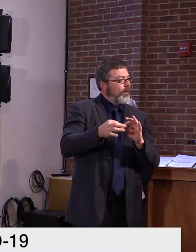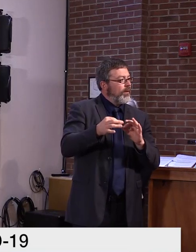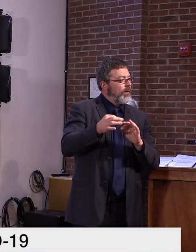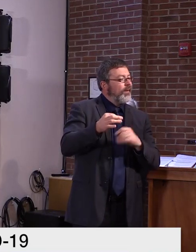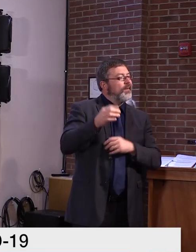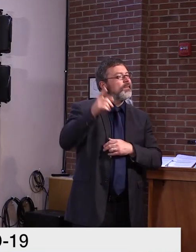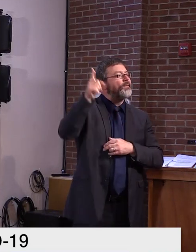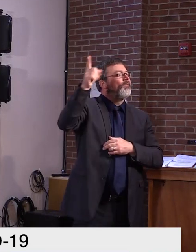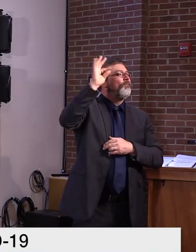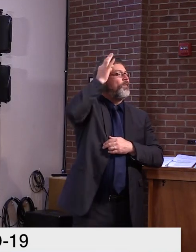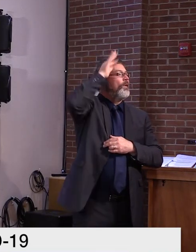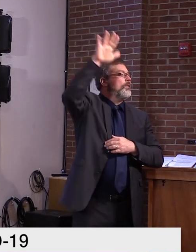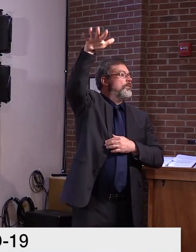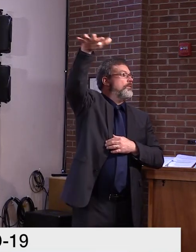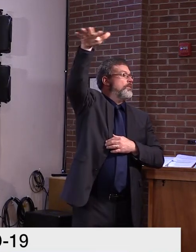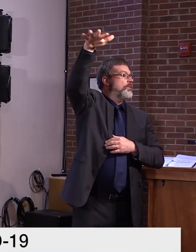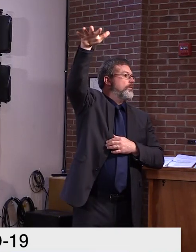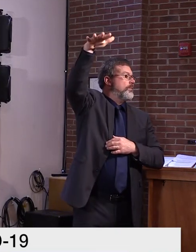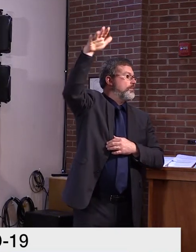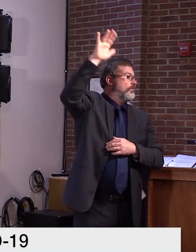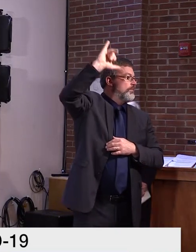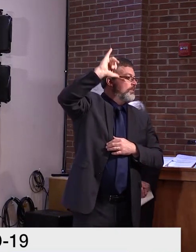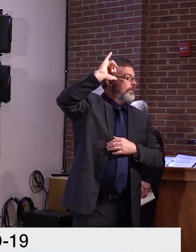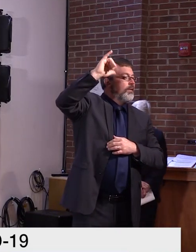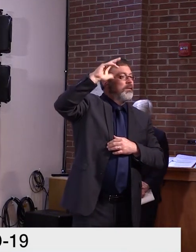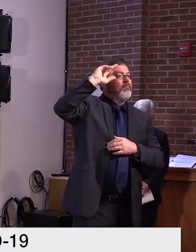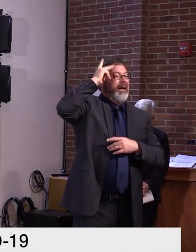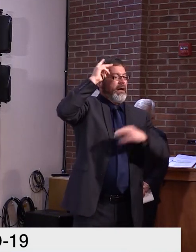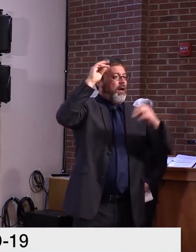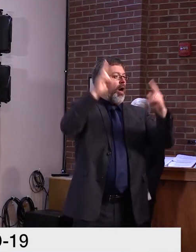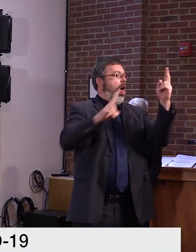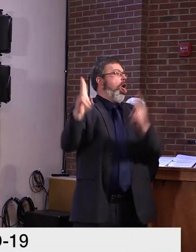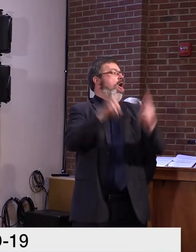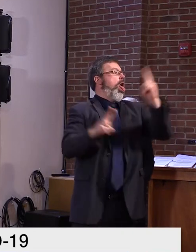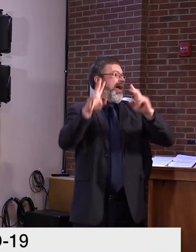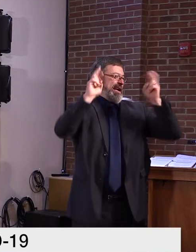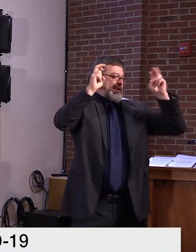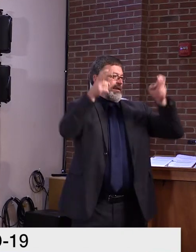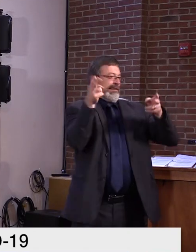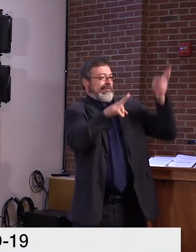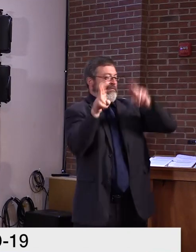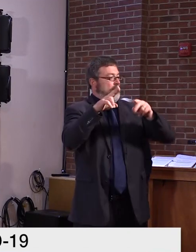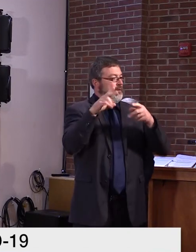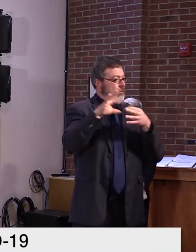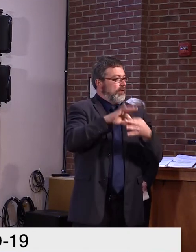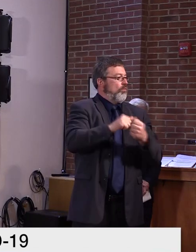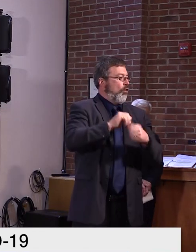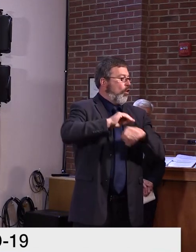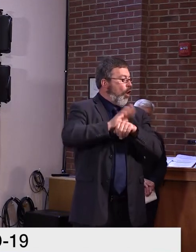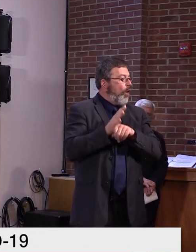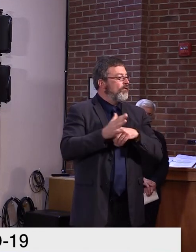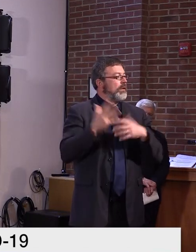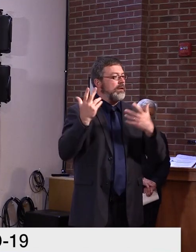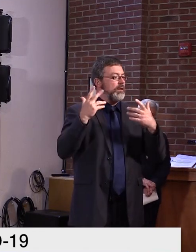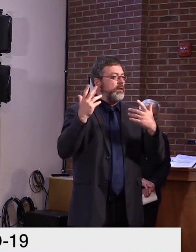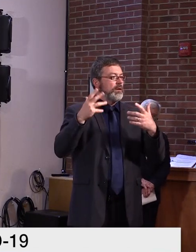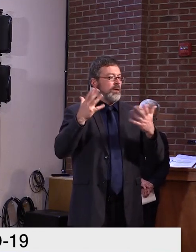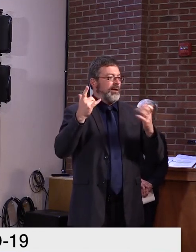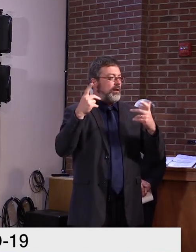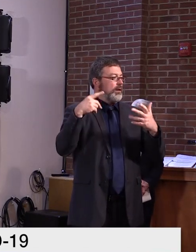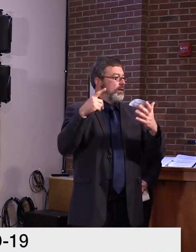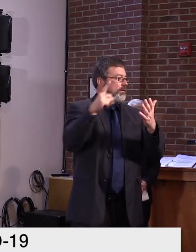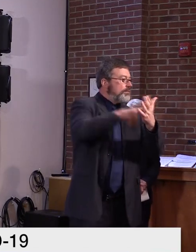so to speak, on, on, uh, COVID and, and the response and what's happened in the past and the facts scene, et cetera, et cetera.